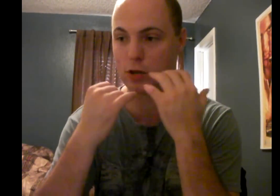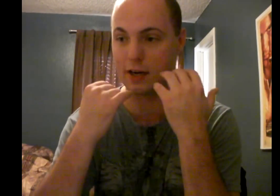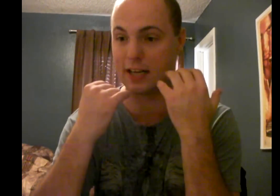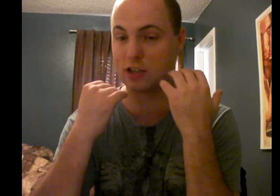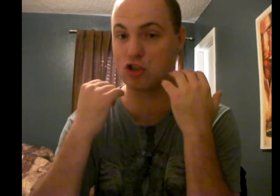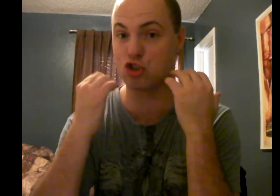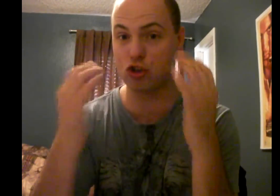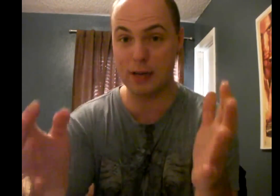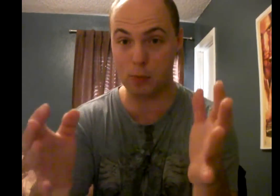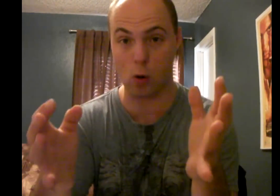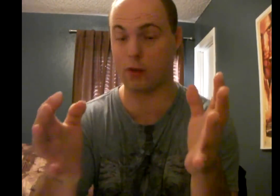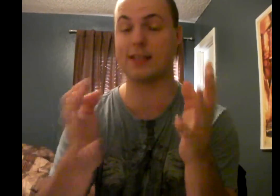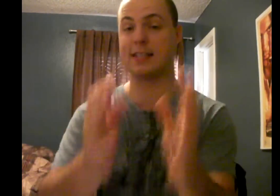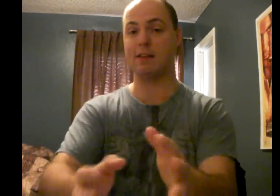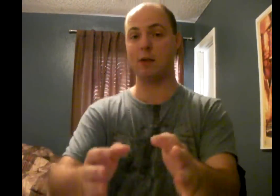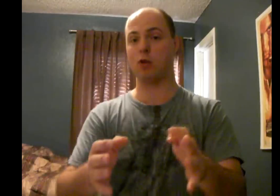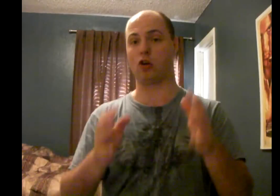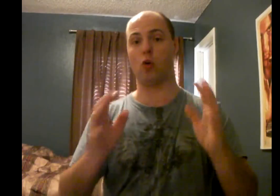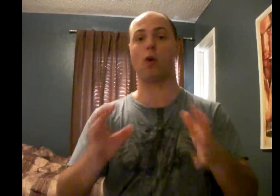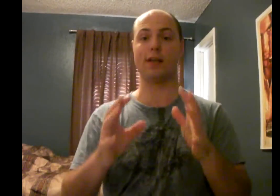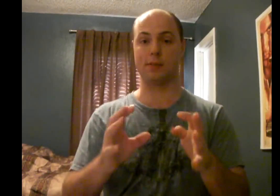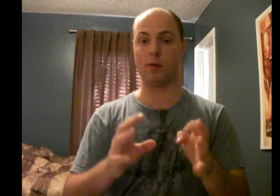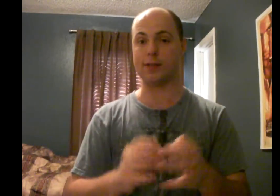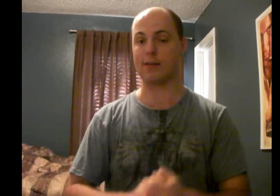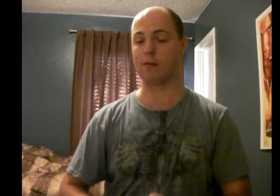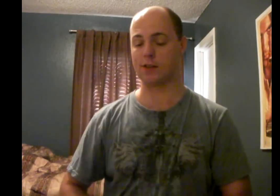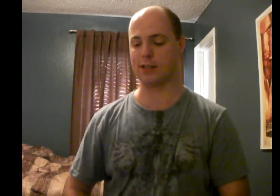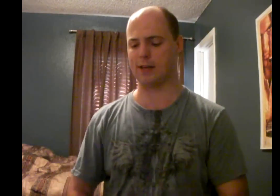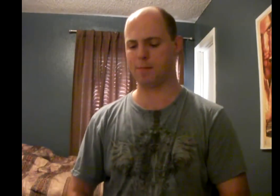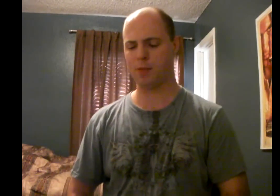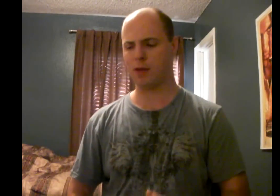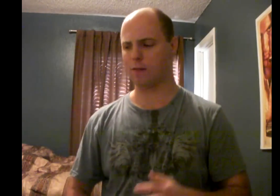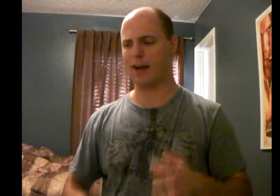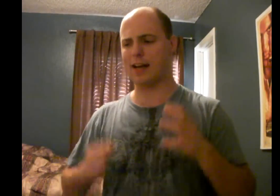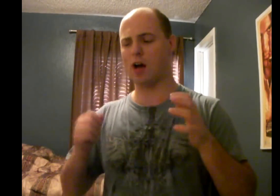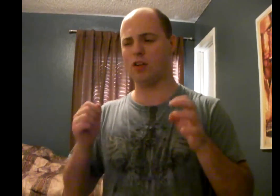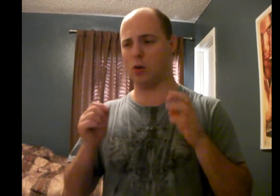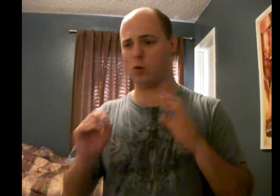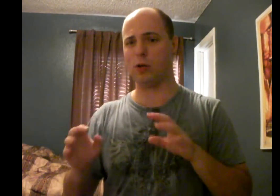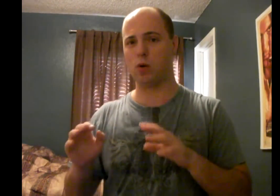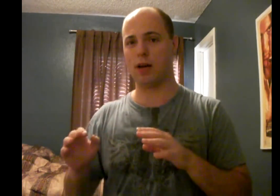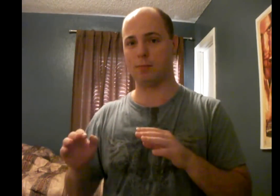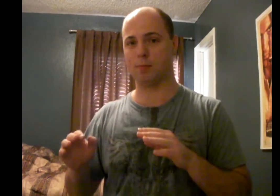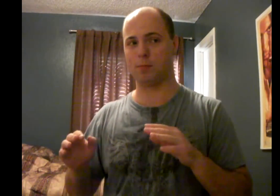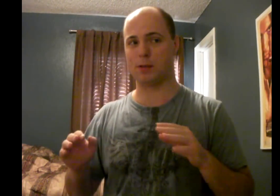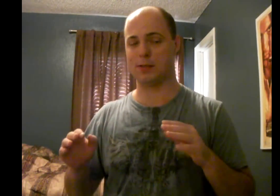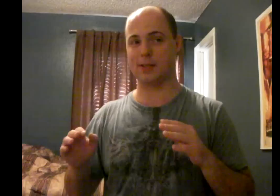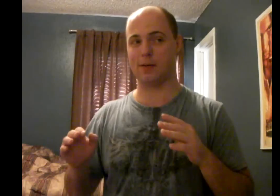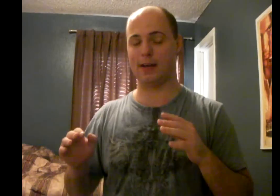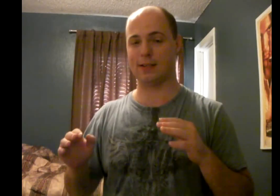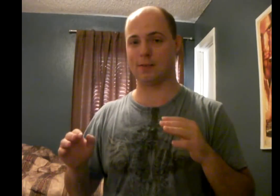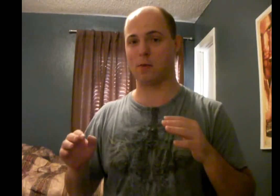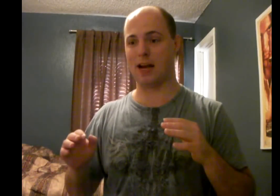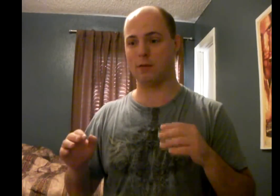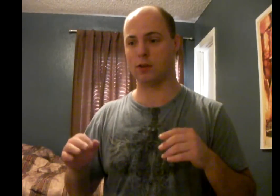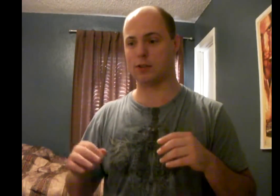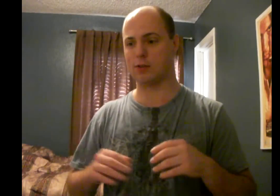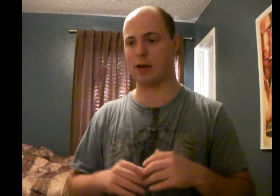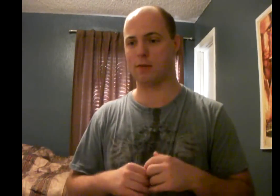full-on extreme gore. This is definitely one of the goriest movies I've ever seen. Right now, the only one I'm considering as a rival is